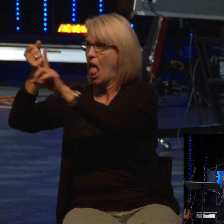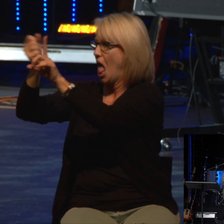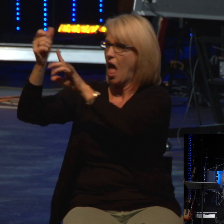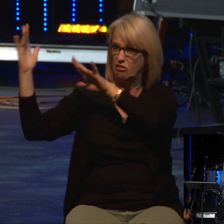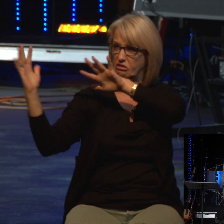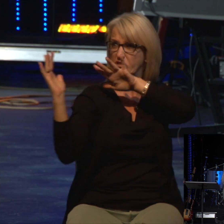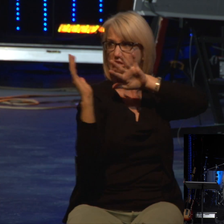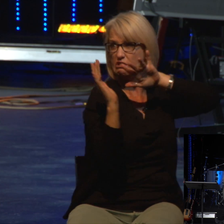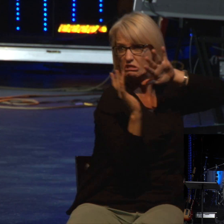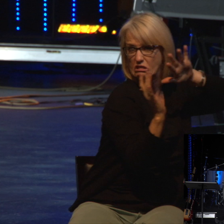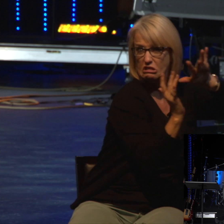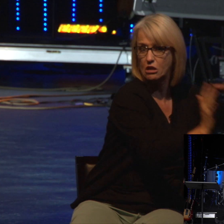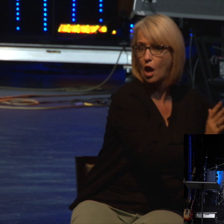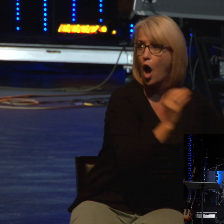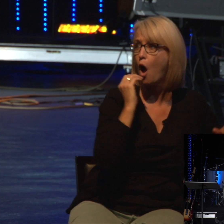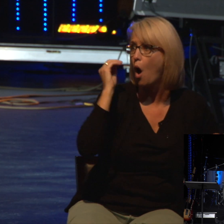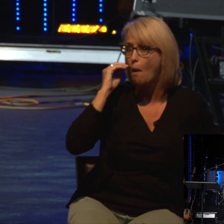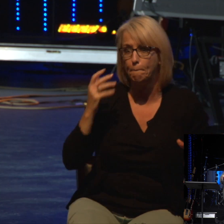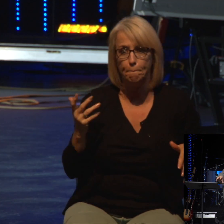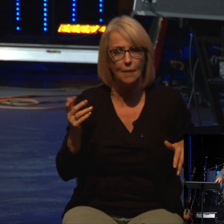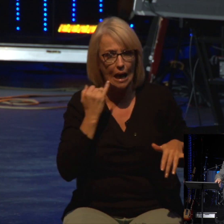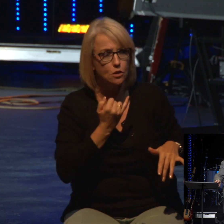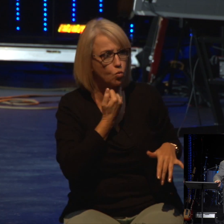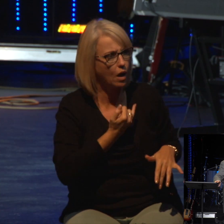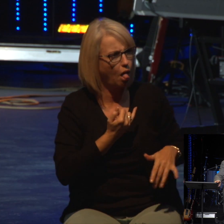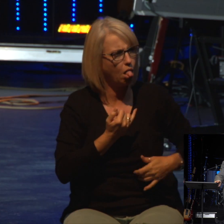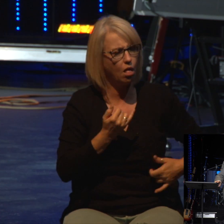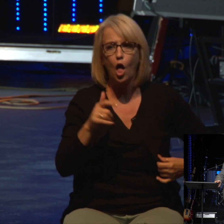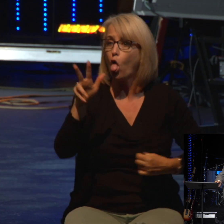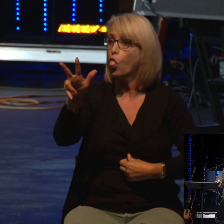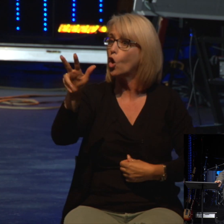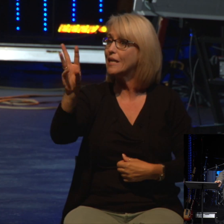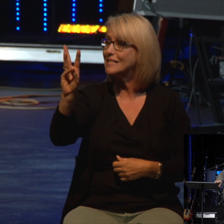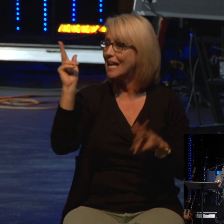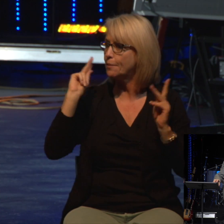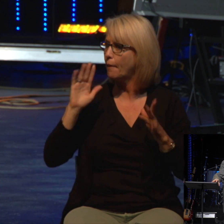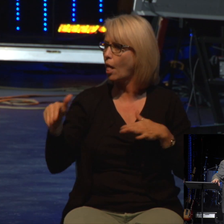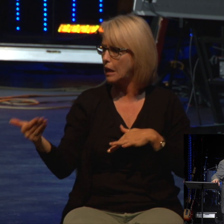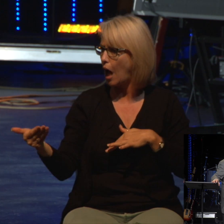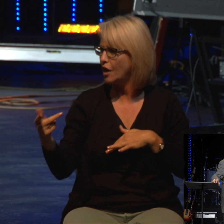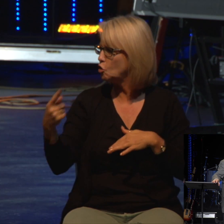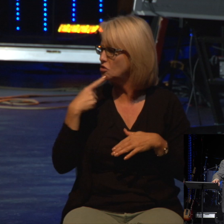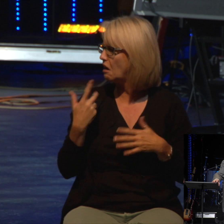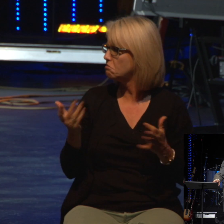had 36 casualties. Now, that may not seem like a long casualty list, and it isn't,